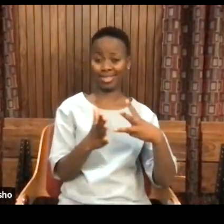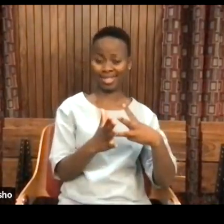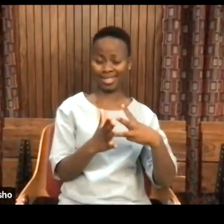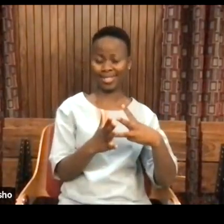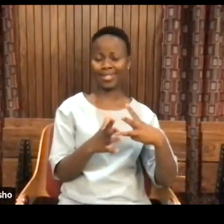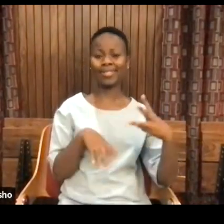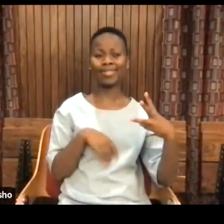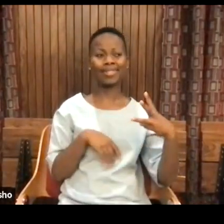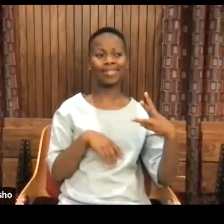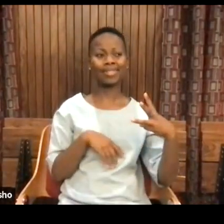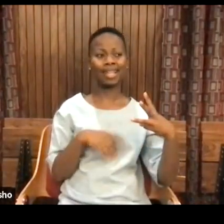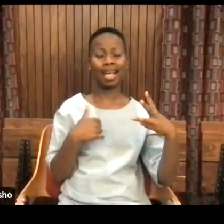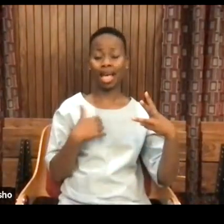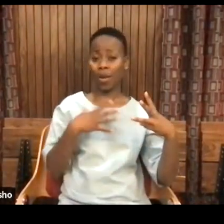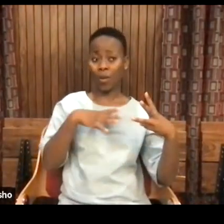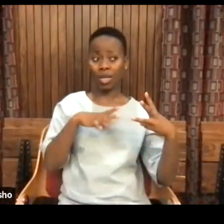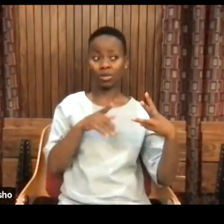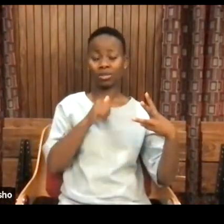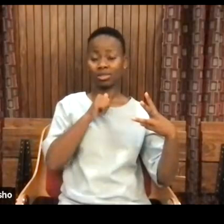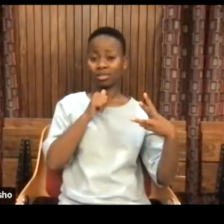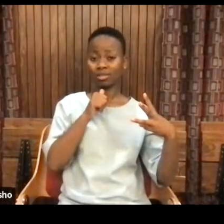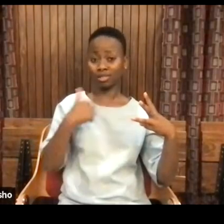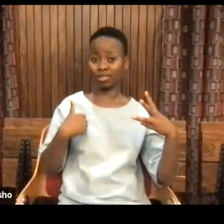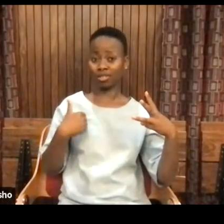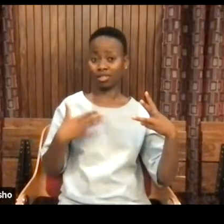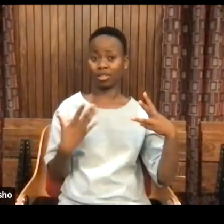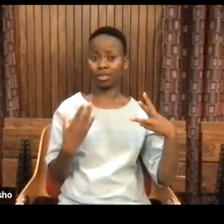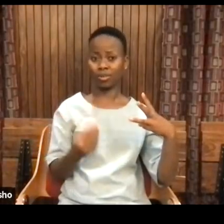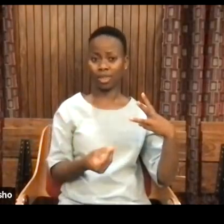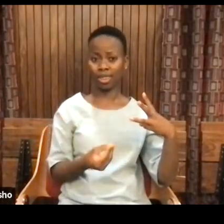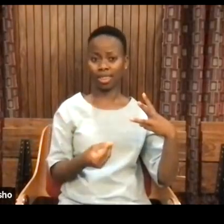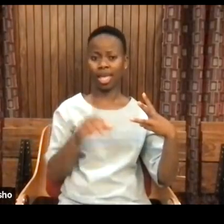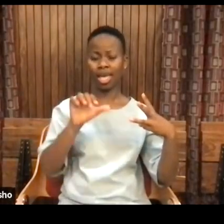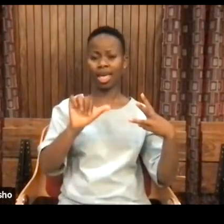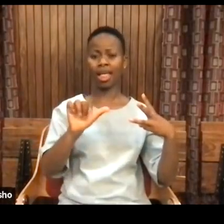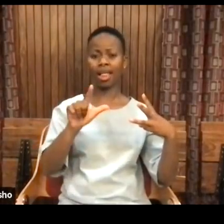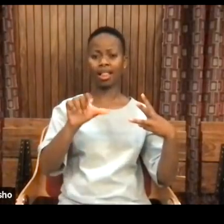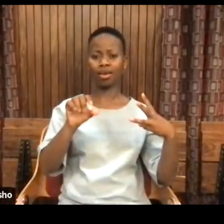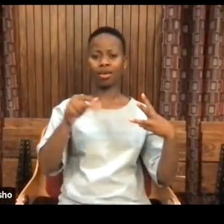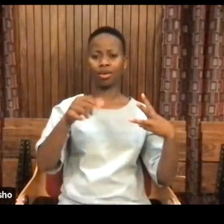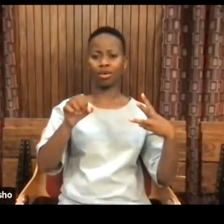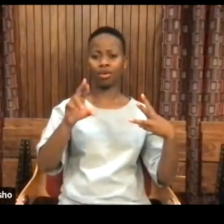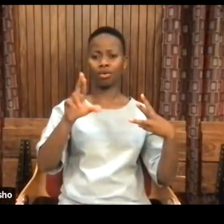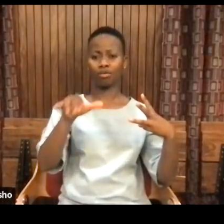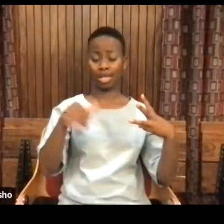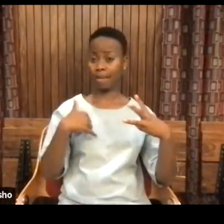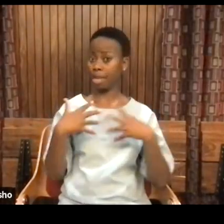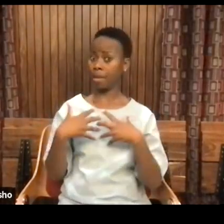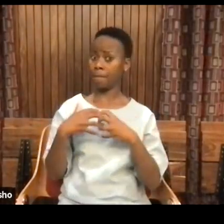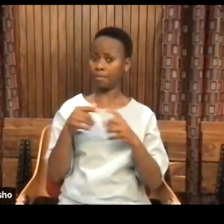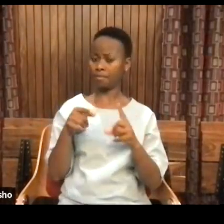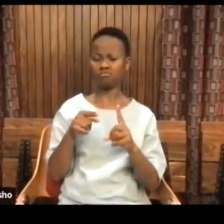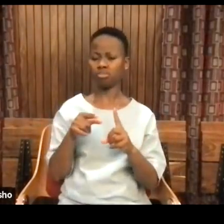I'm going to start with an allegory. I didn't create the allegory. The allegory was created by Audrey Lord.